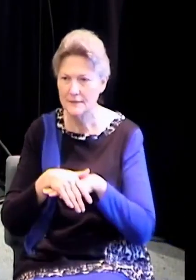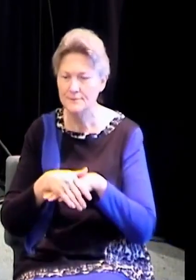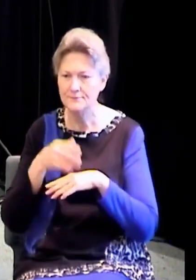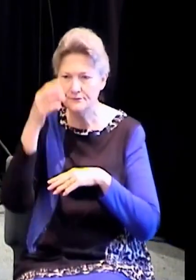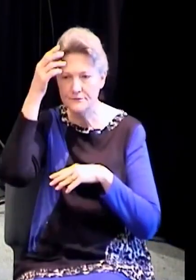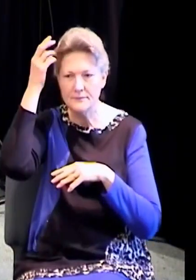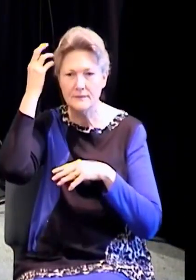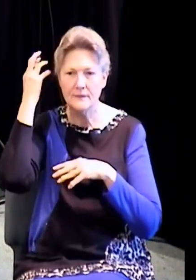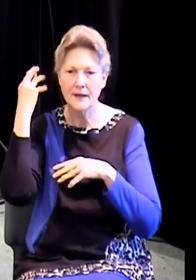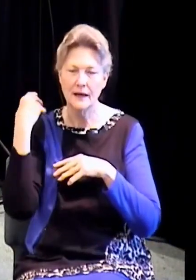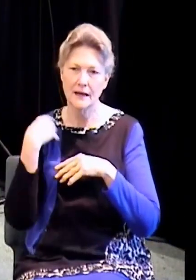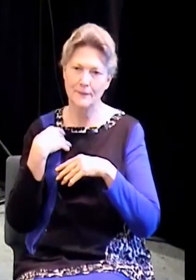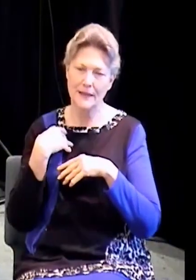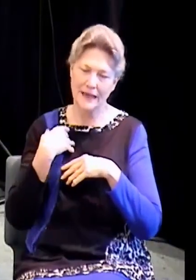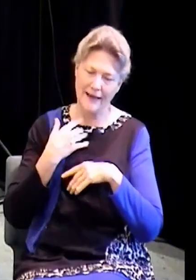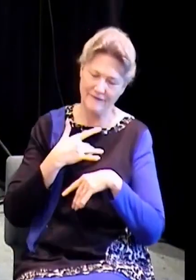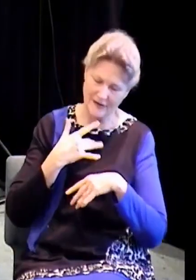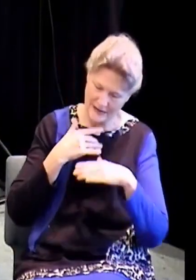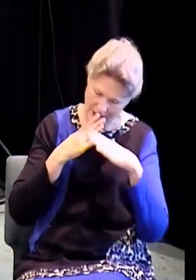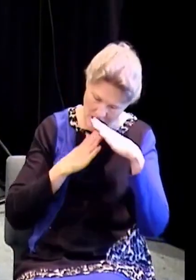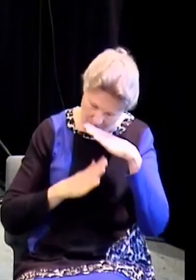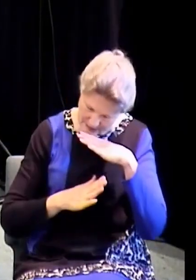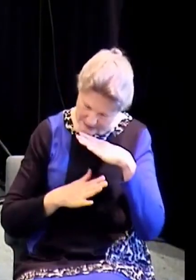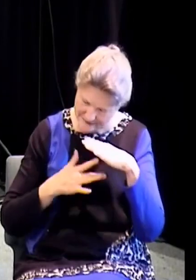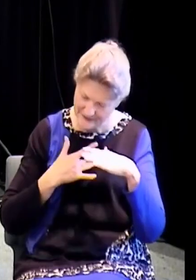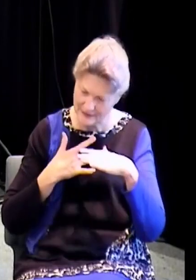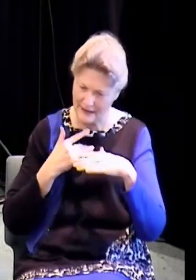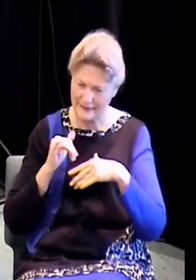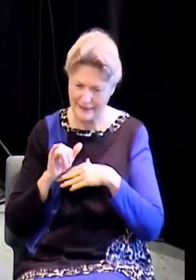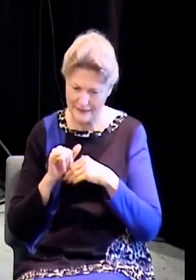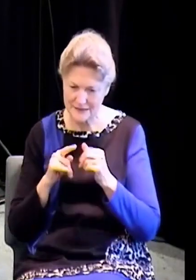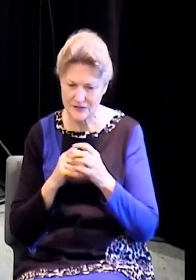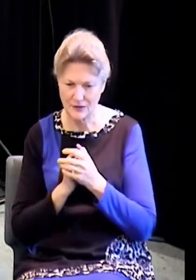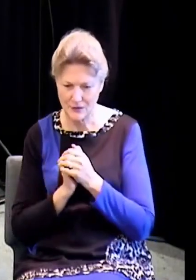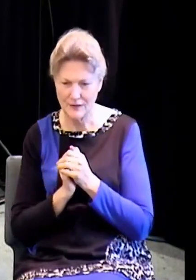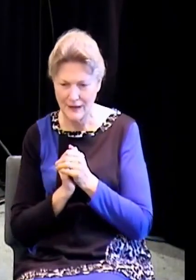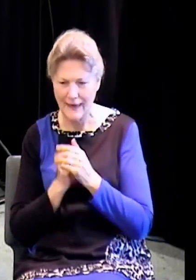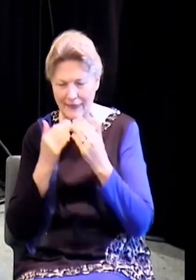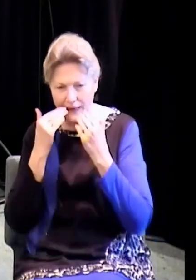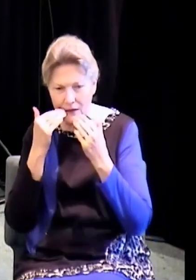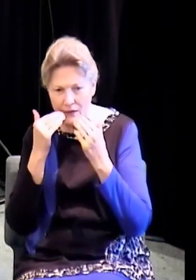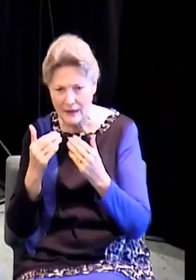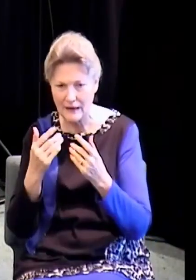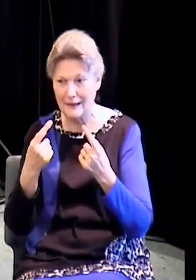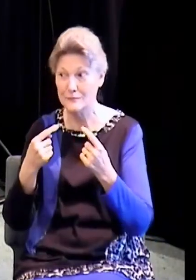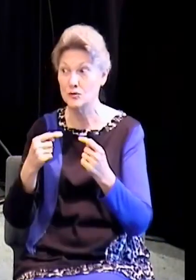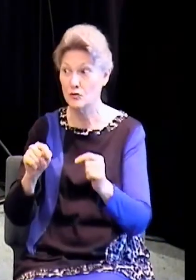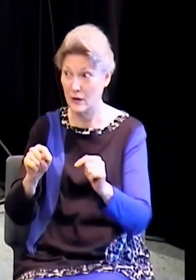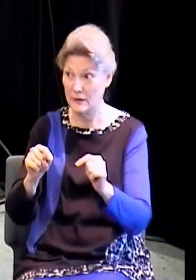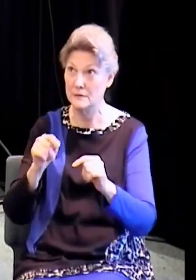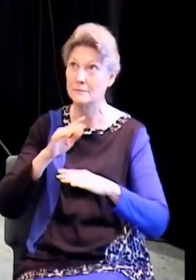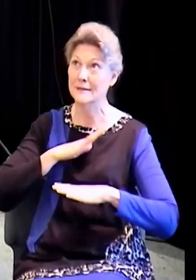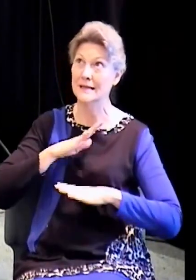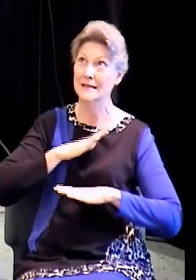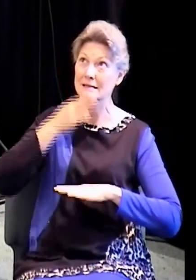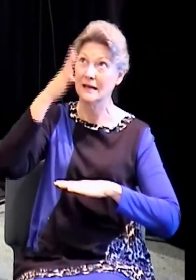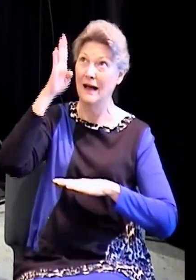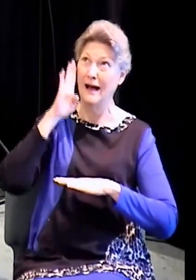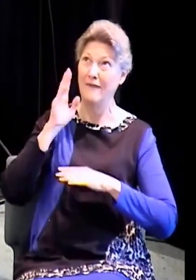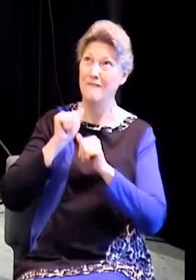But he was quoting Jeff Arnold and really that's what, you know, all I'm trying to do is please God and do what he's asking me to do and